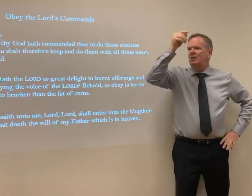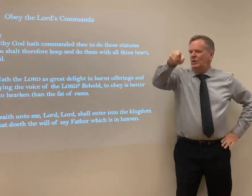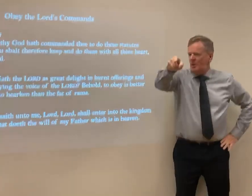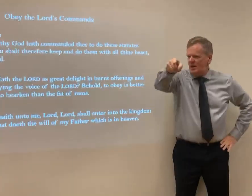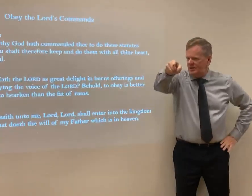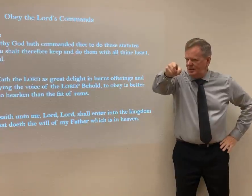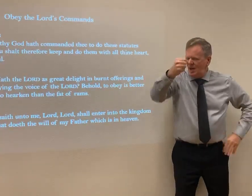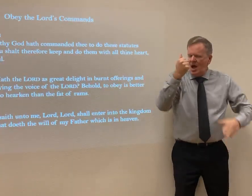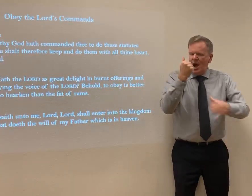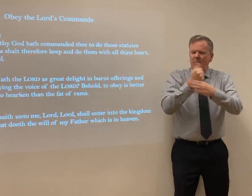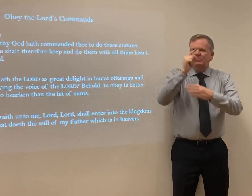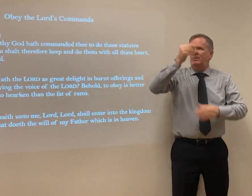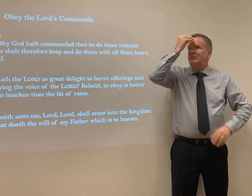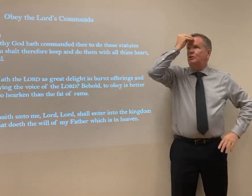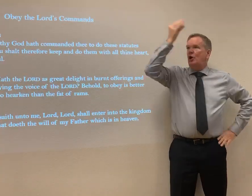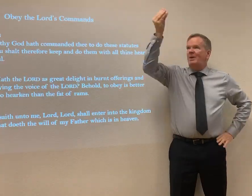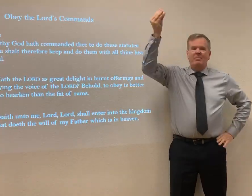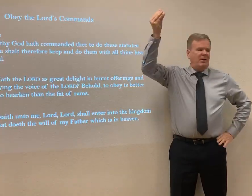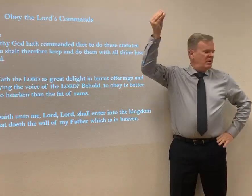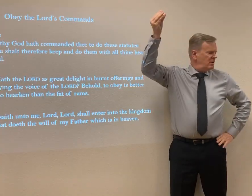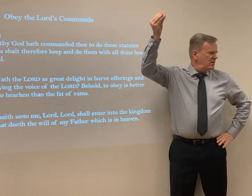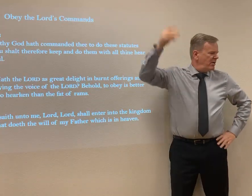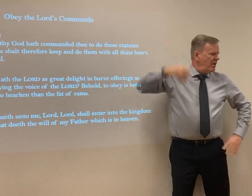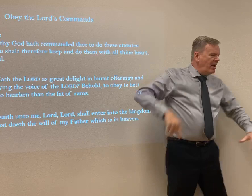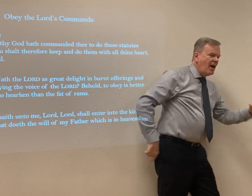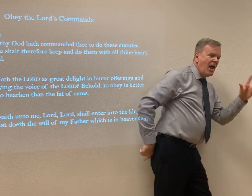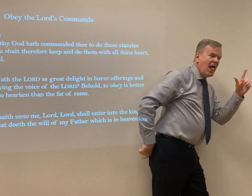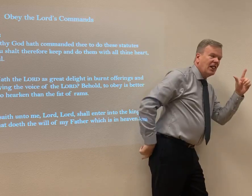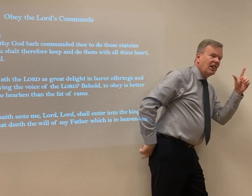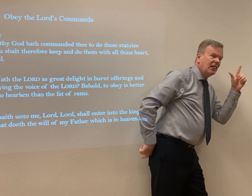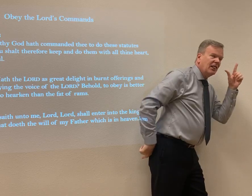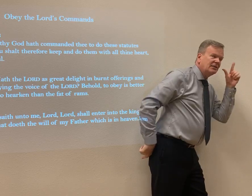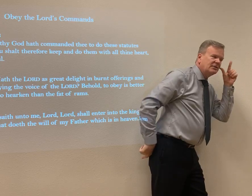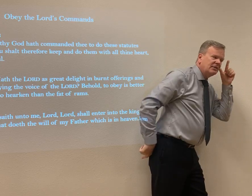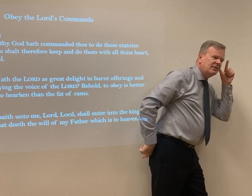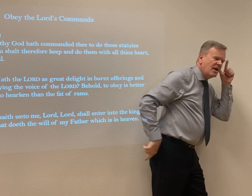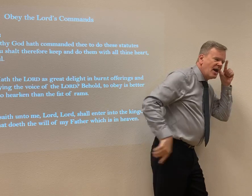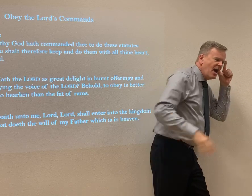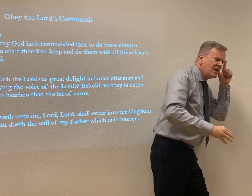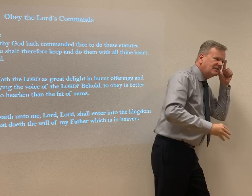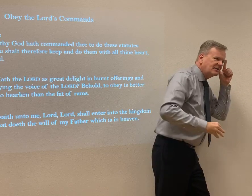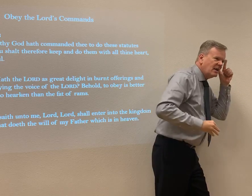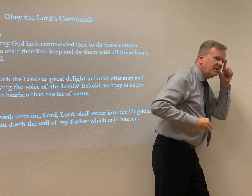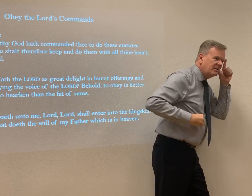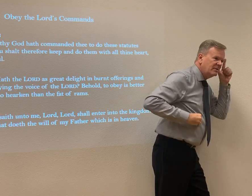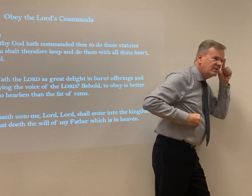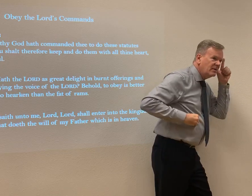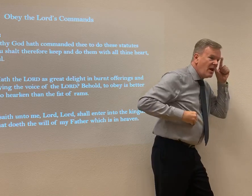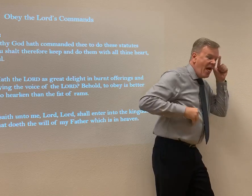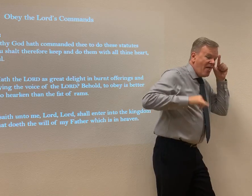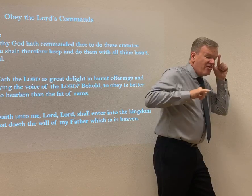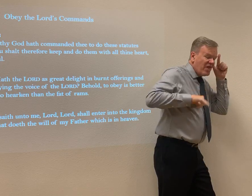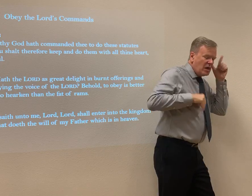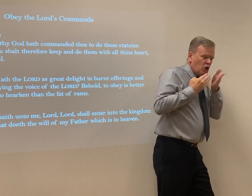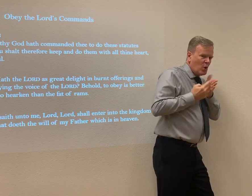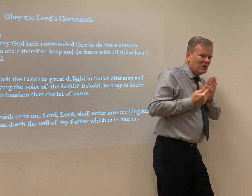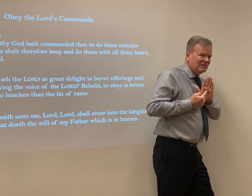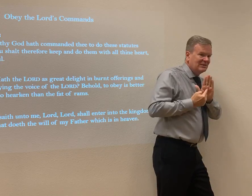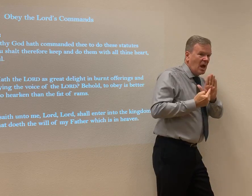Abraham, right. Abraham is supposed to obey the word of the Lord. He has to listen and accept what God has